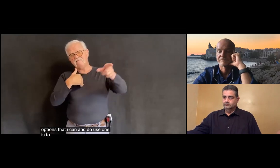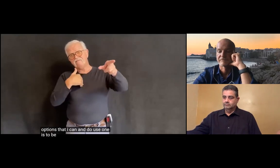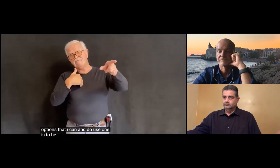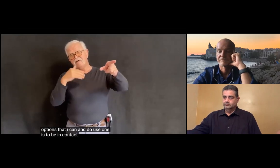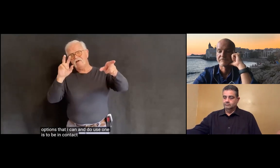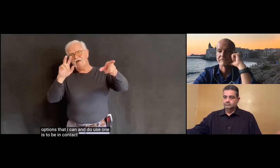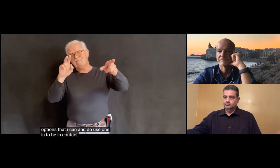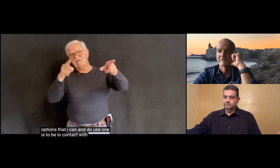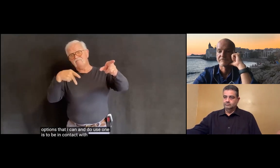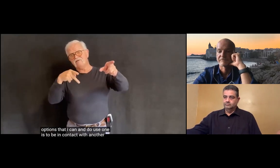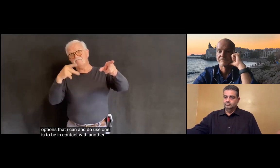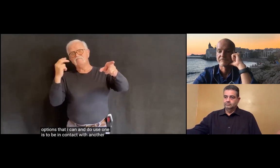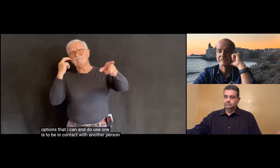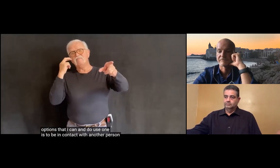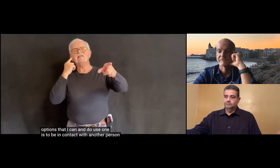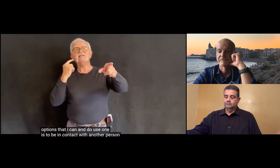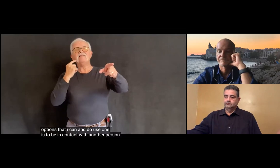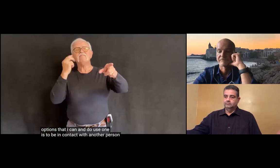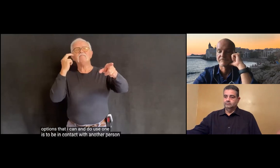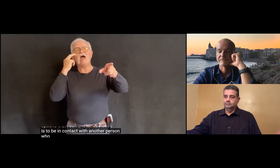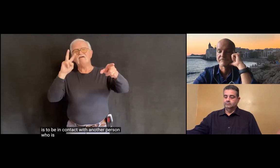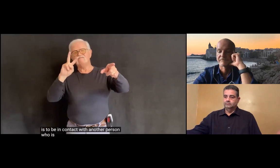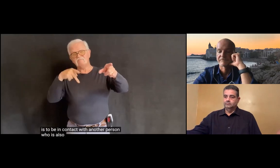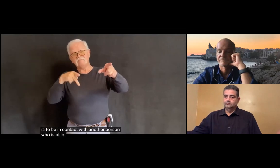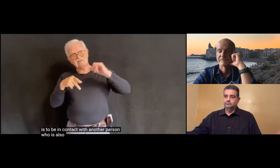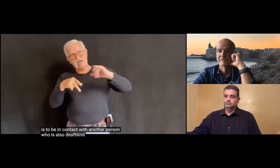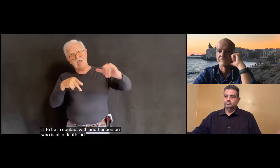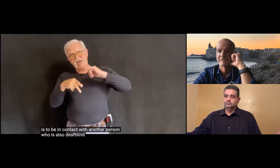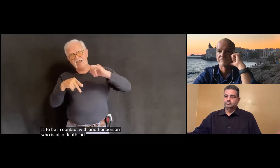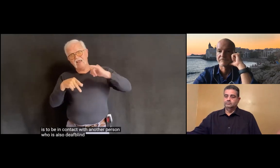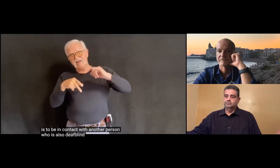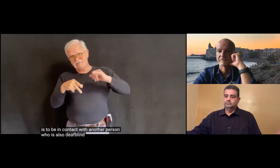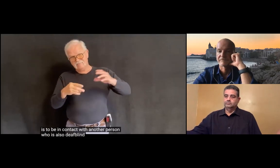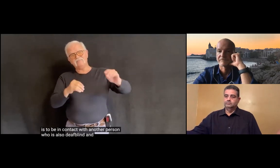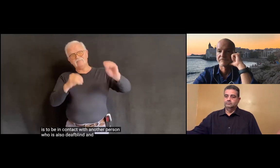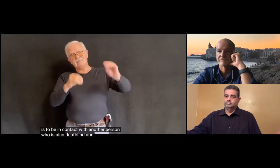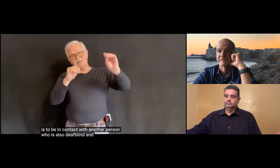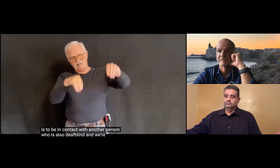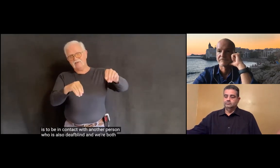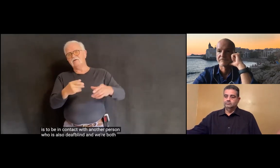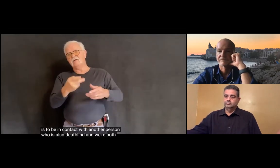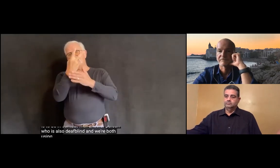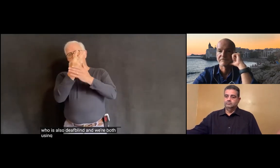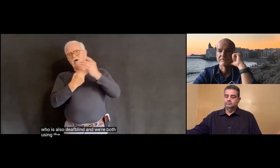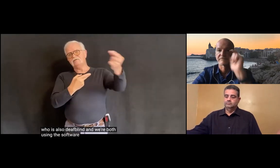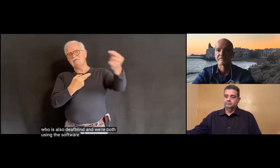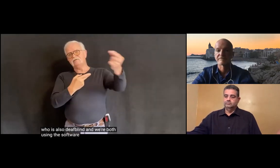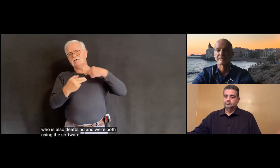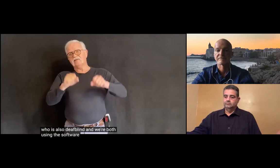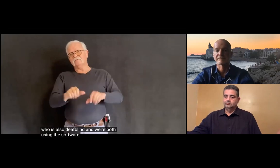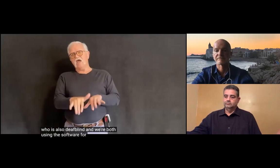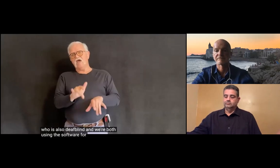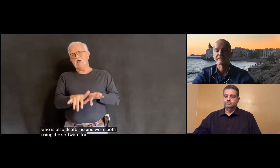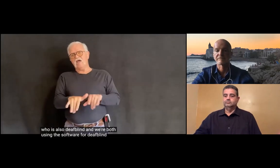to be in contact with another person who is also a desk one, and we're both using software